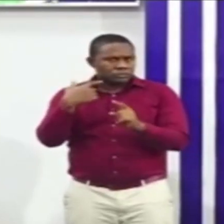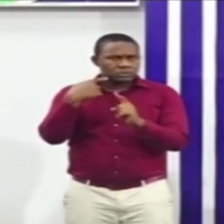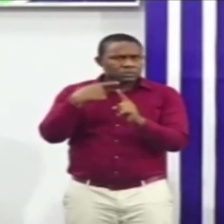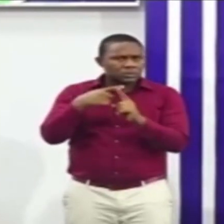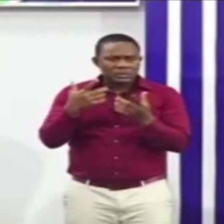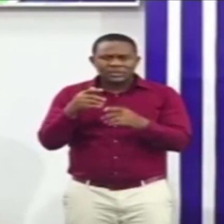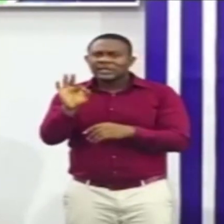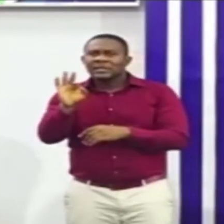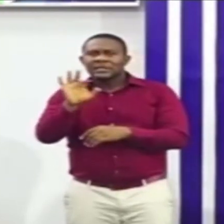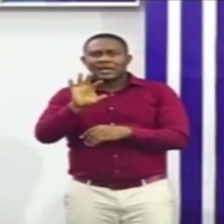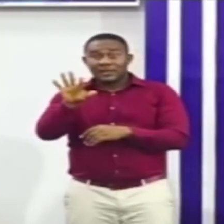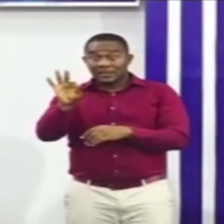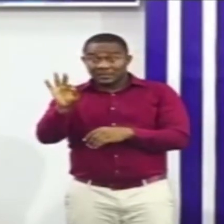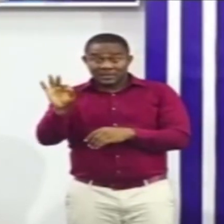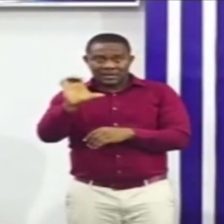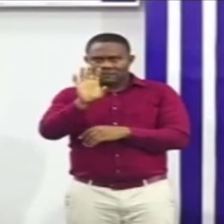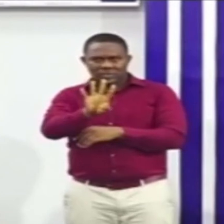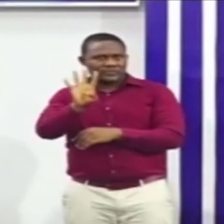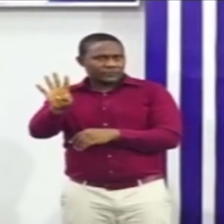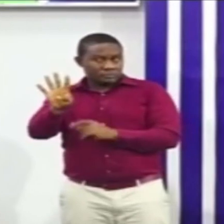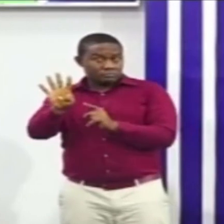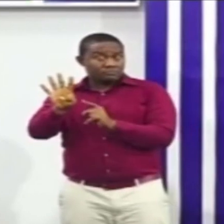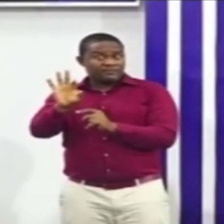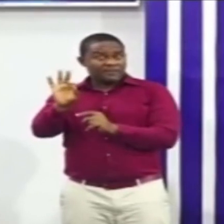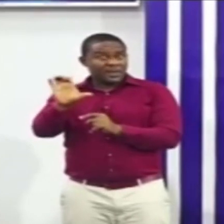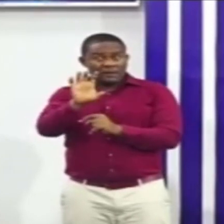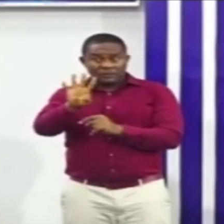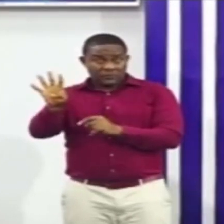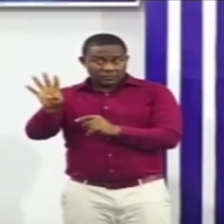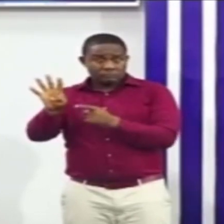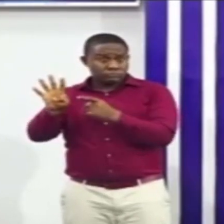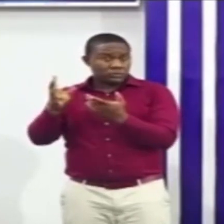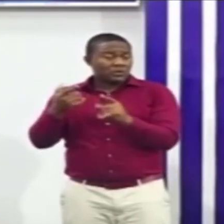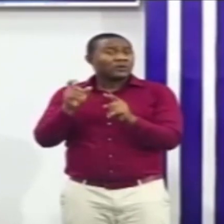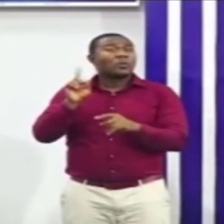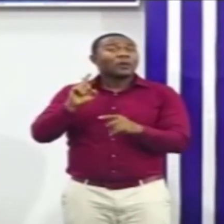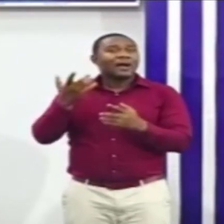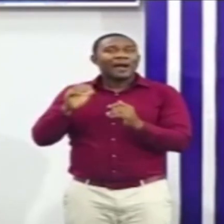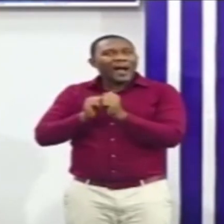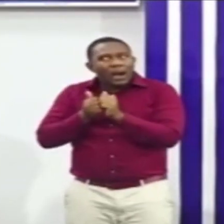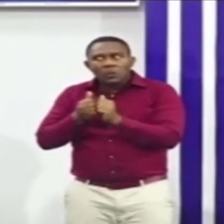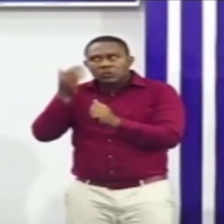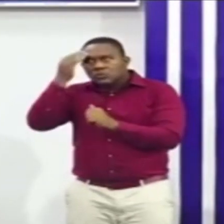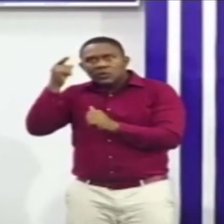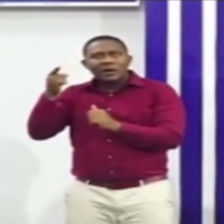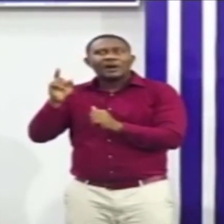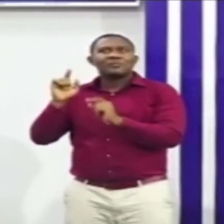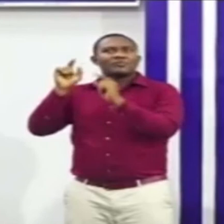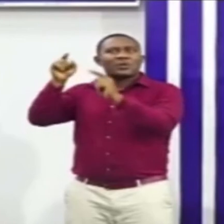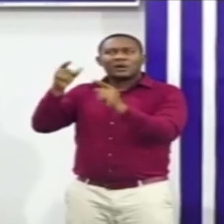944 has come from the routine surveillance, that is those presenting with